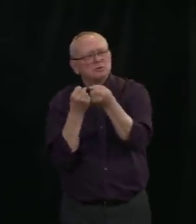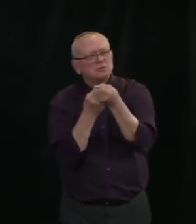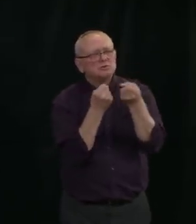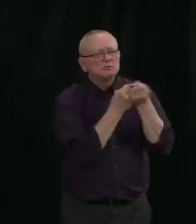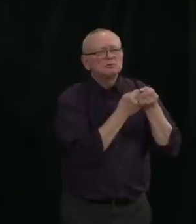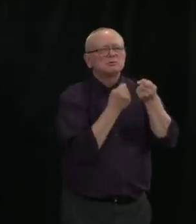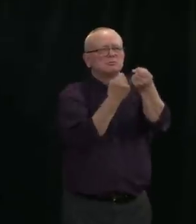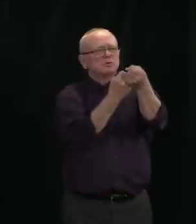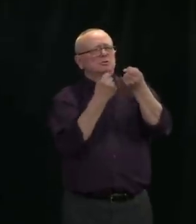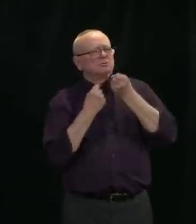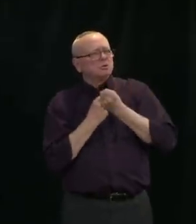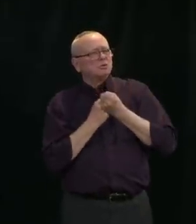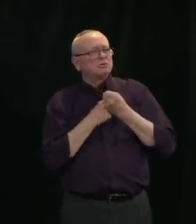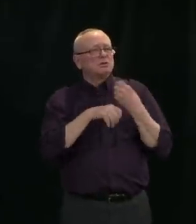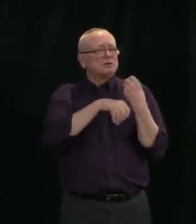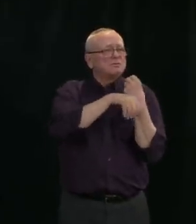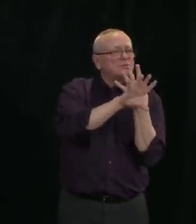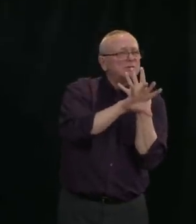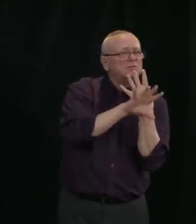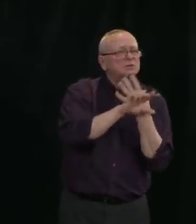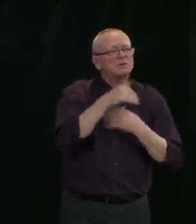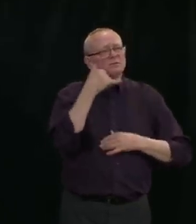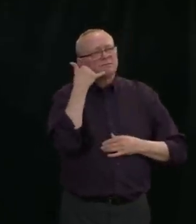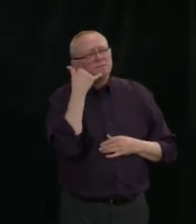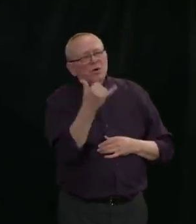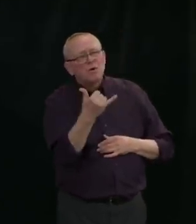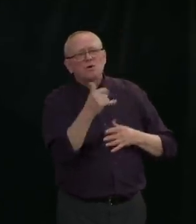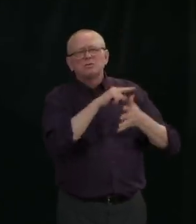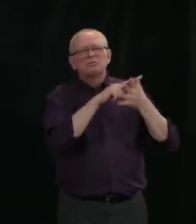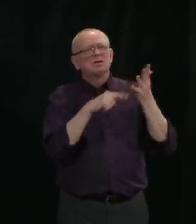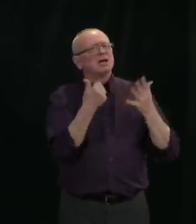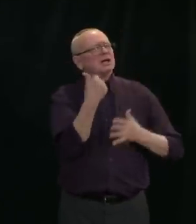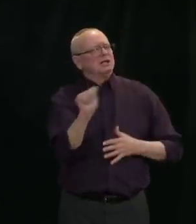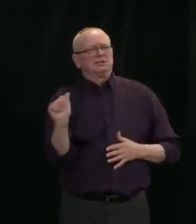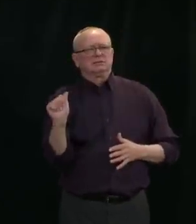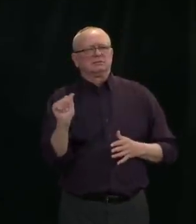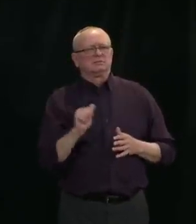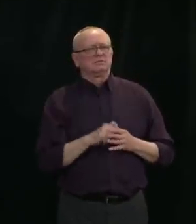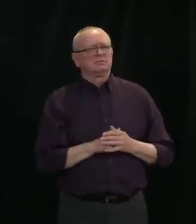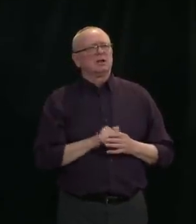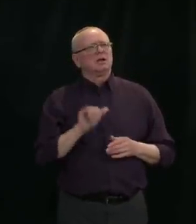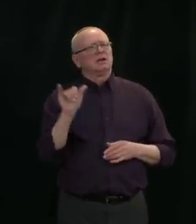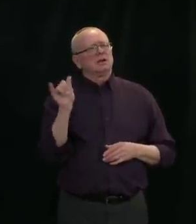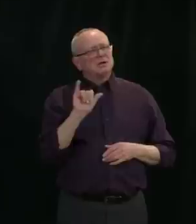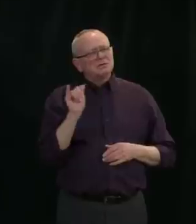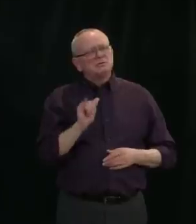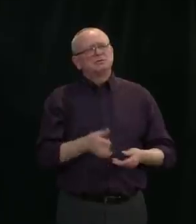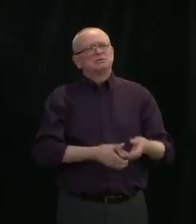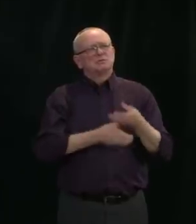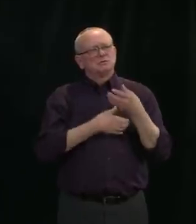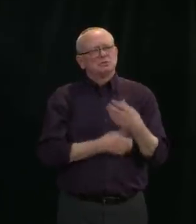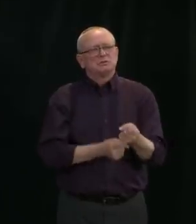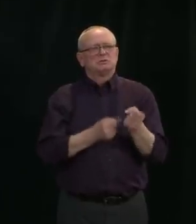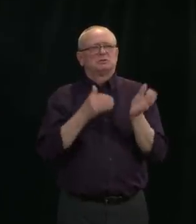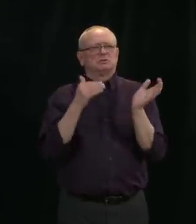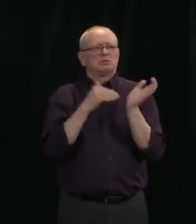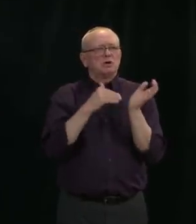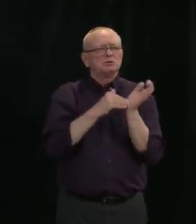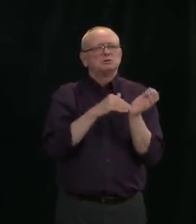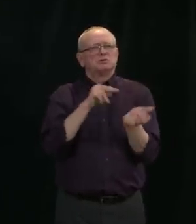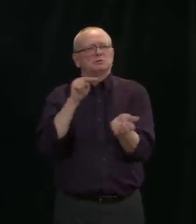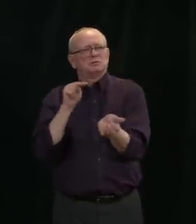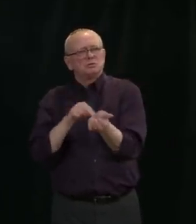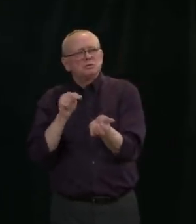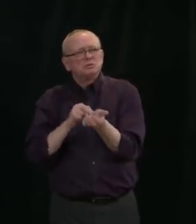Also, please continue to place your trust in healthcare professionals. Doctors, nurses and all medical staff are doing a